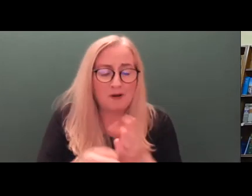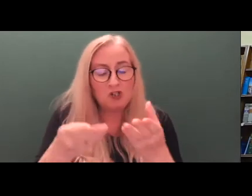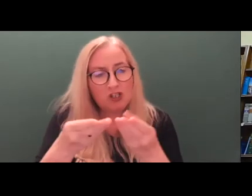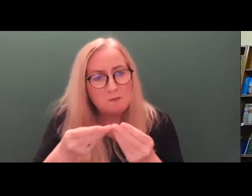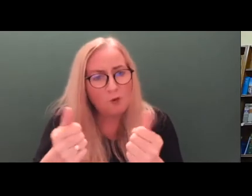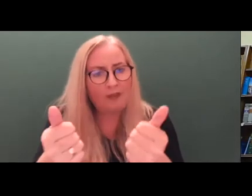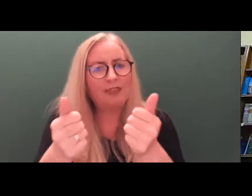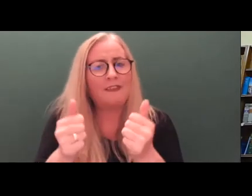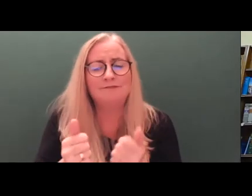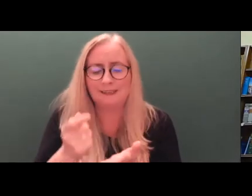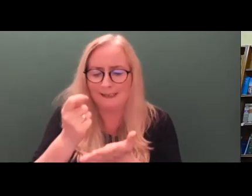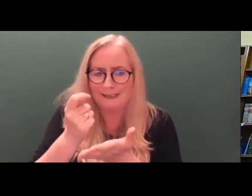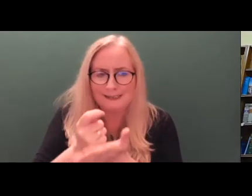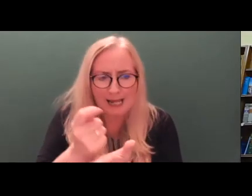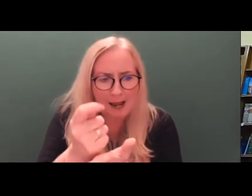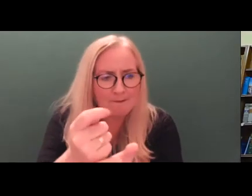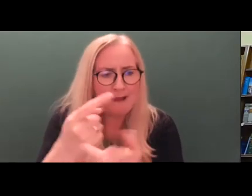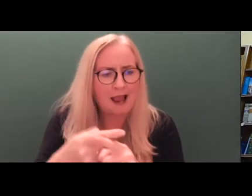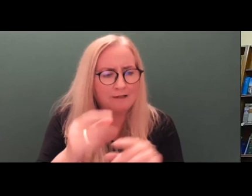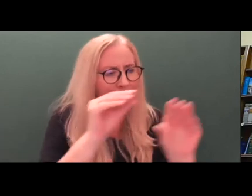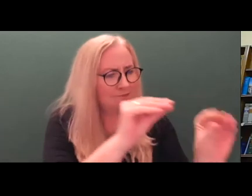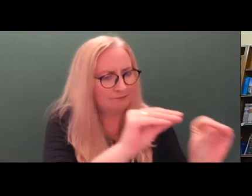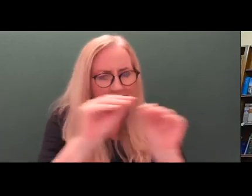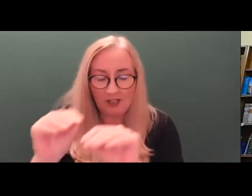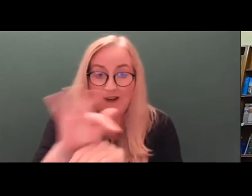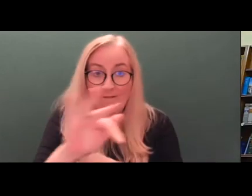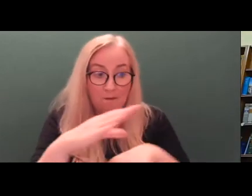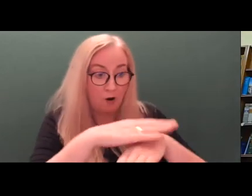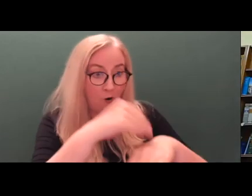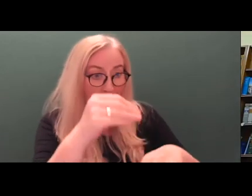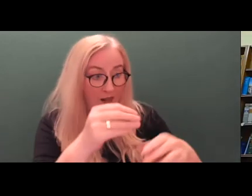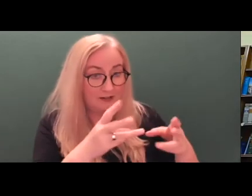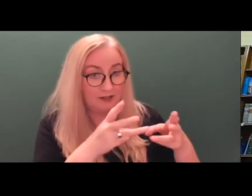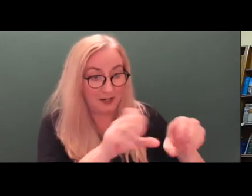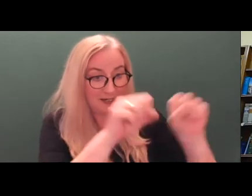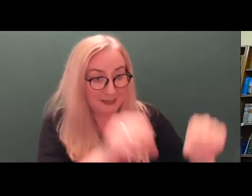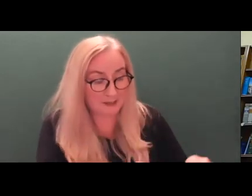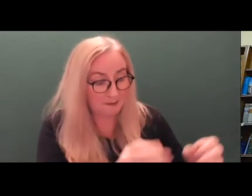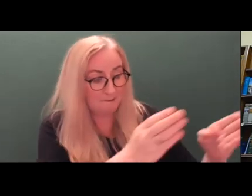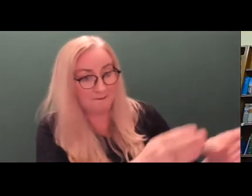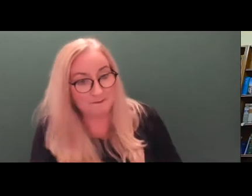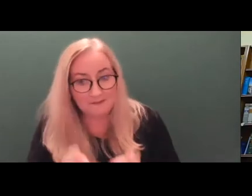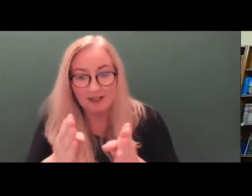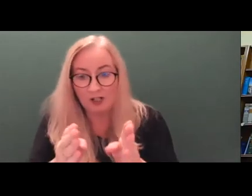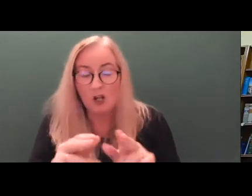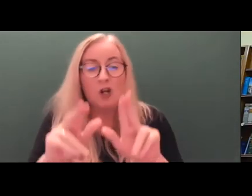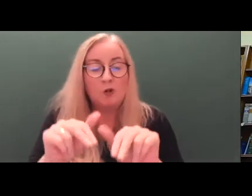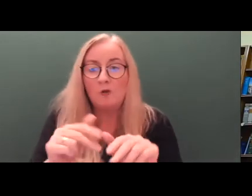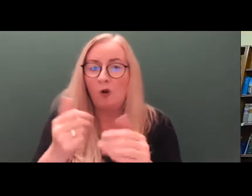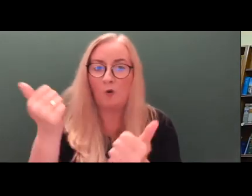and orderly transition from the old regime via the court review process.